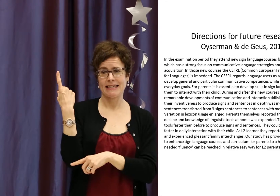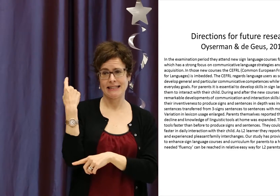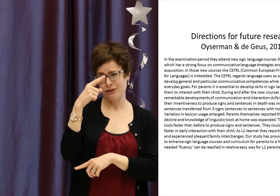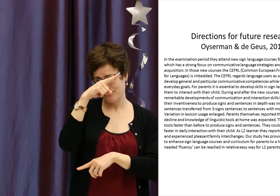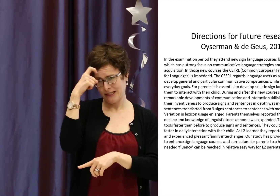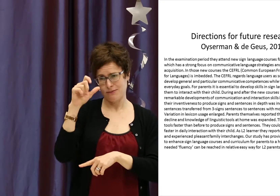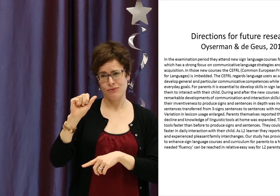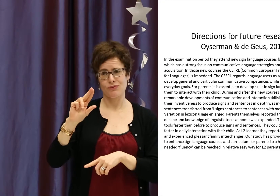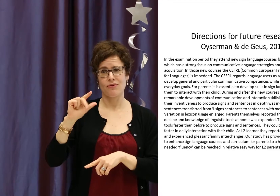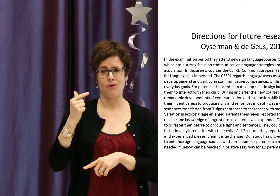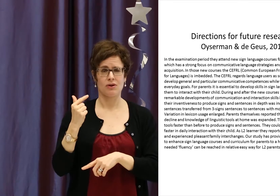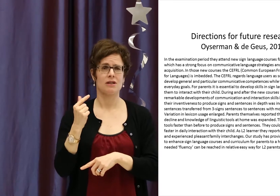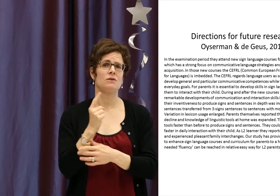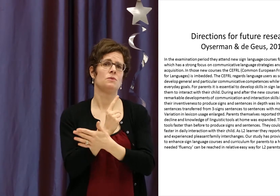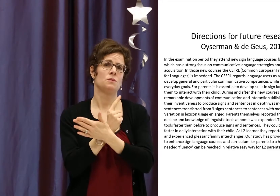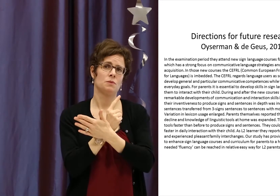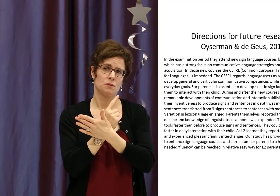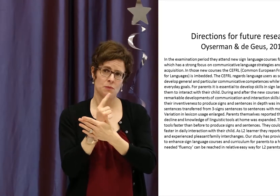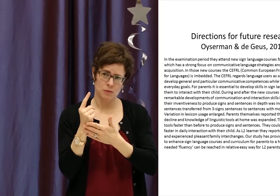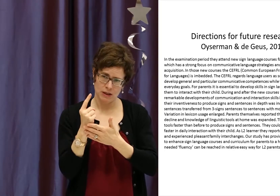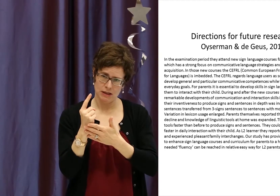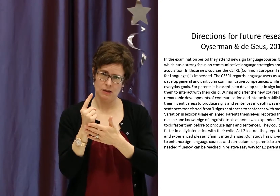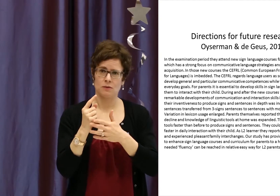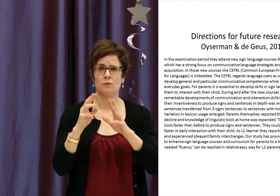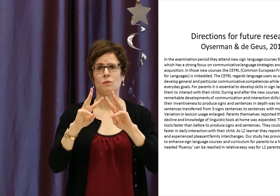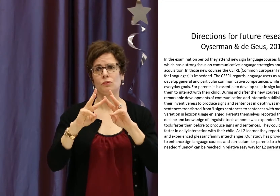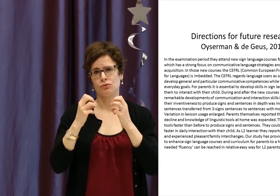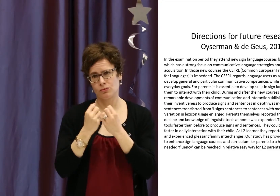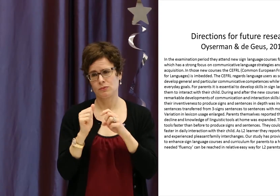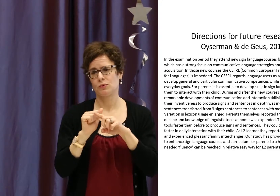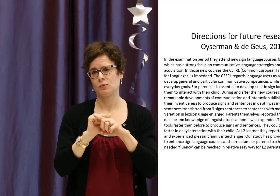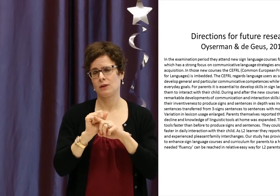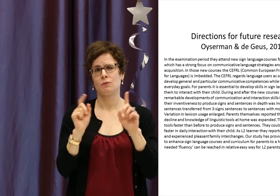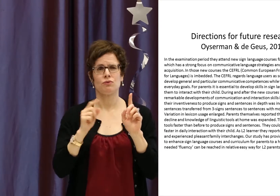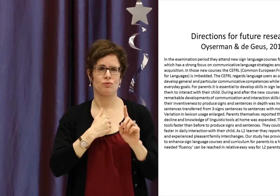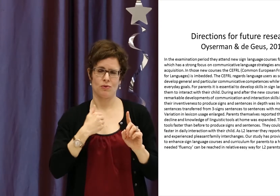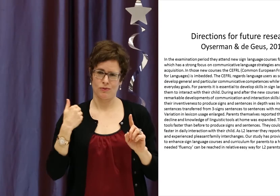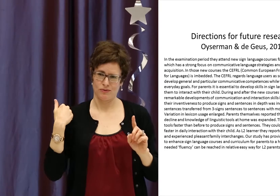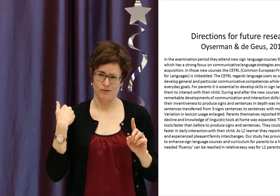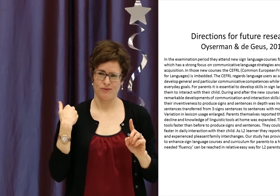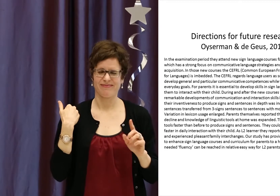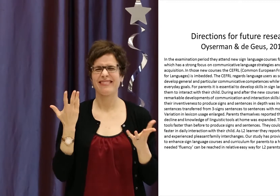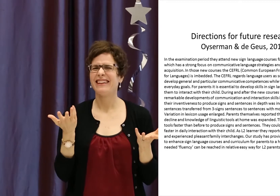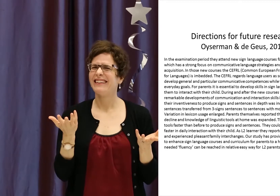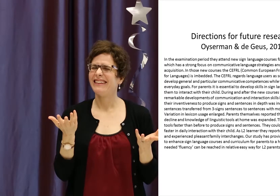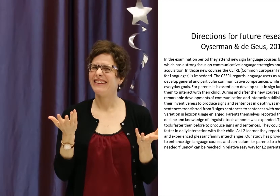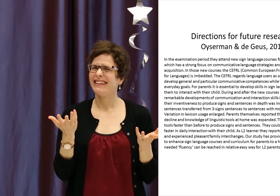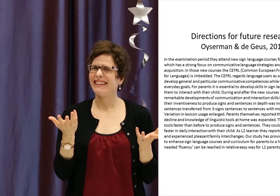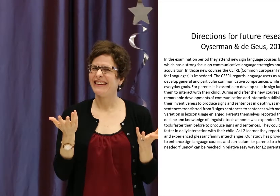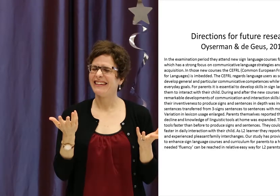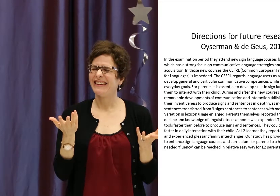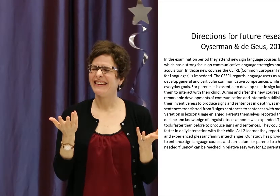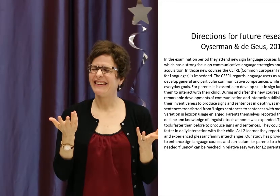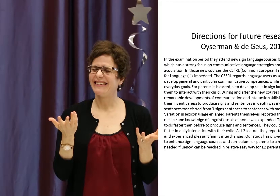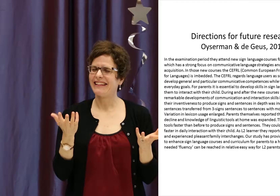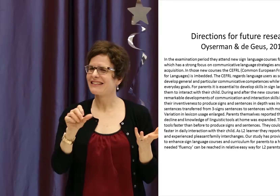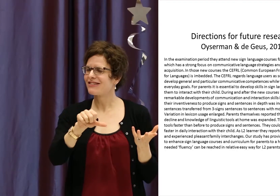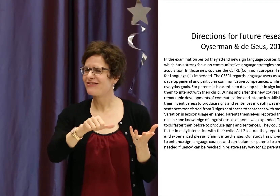They came to Canada for the first time last August. We worked together for one week in Toronto to develop